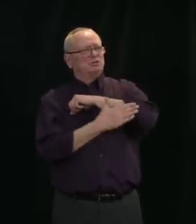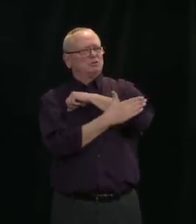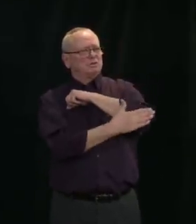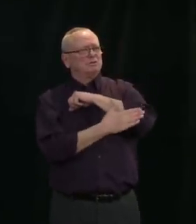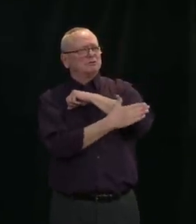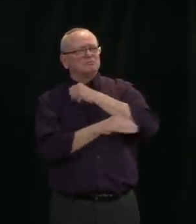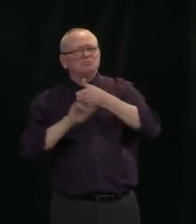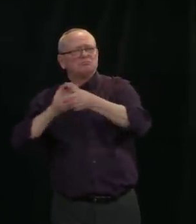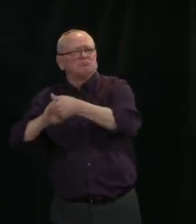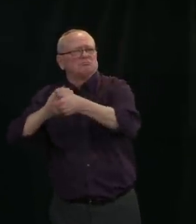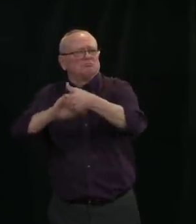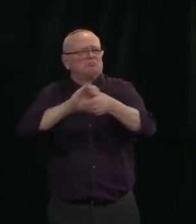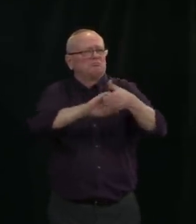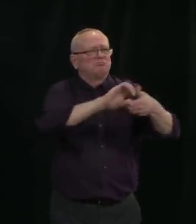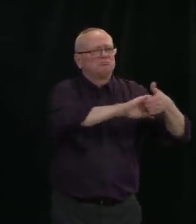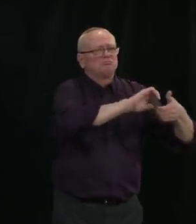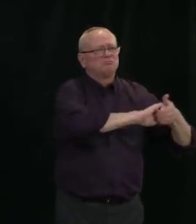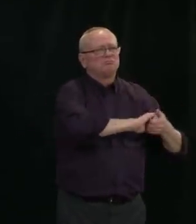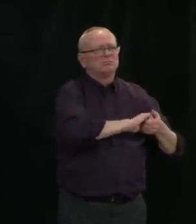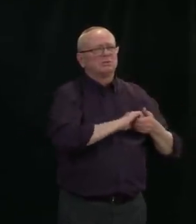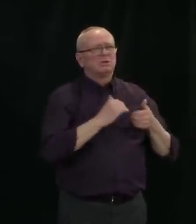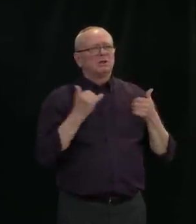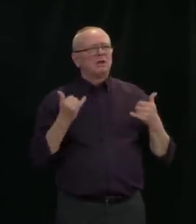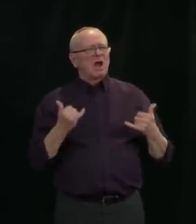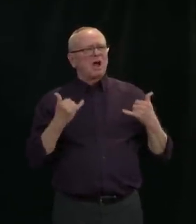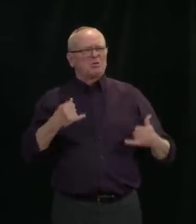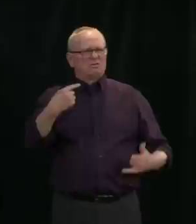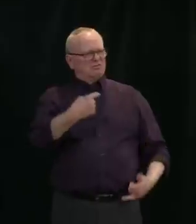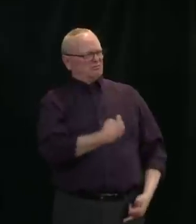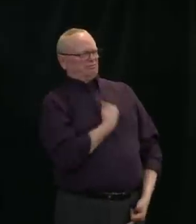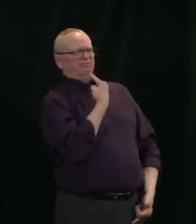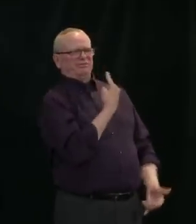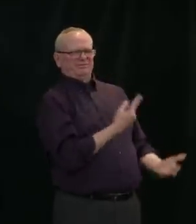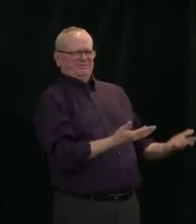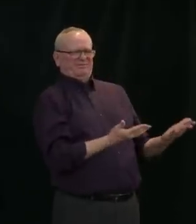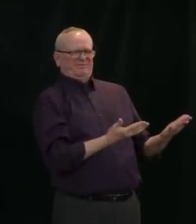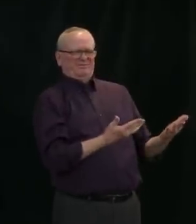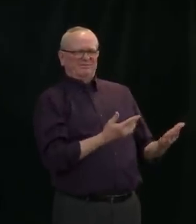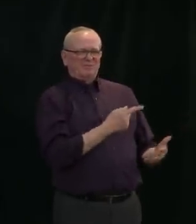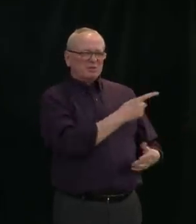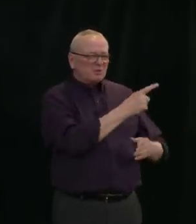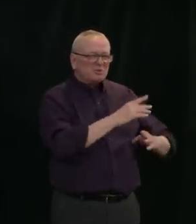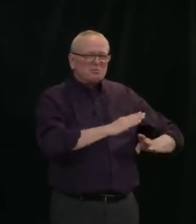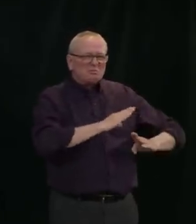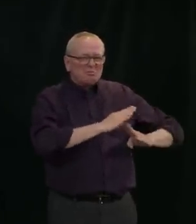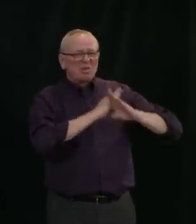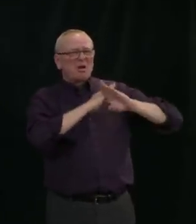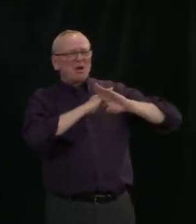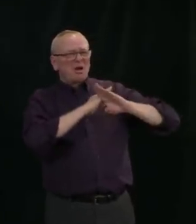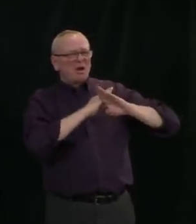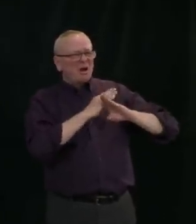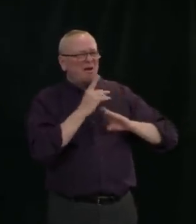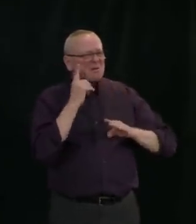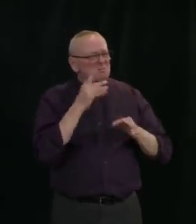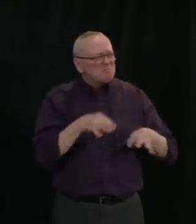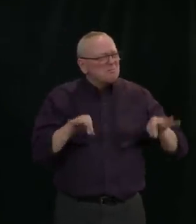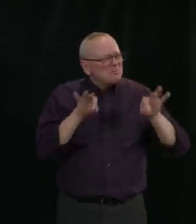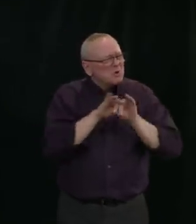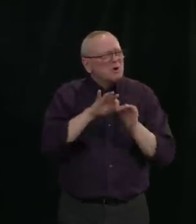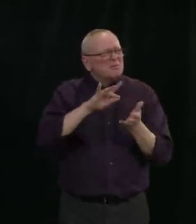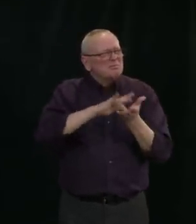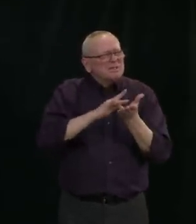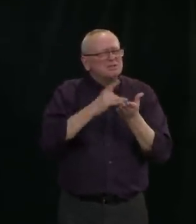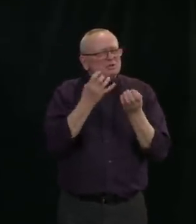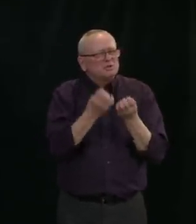the export of critically needed medical equipment that we need to fight the pandemic here